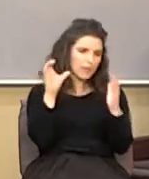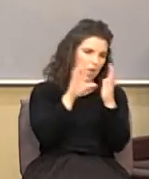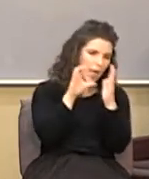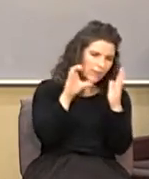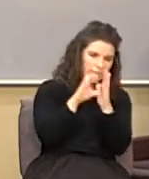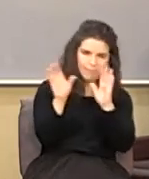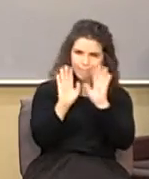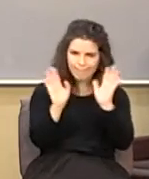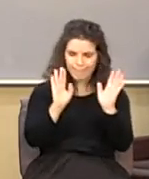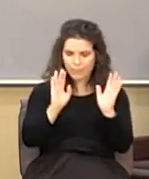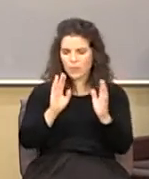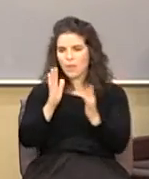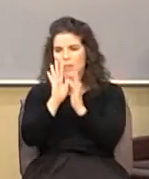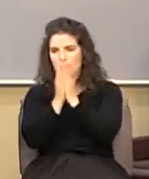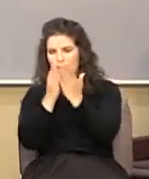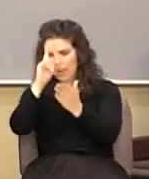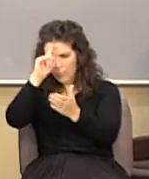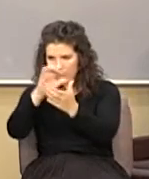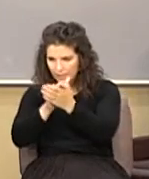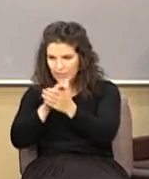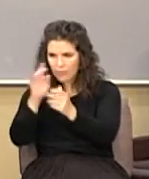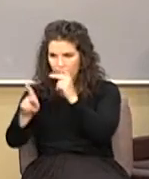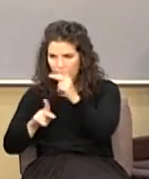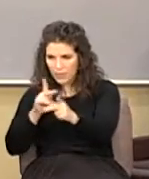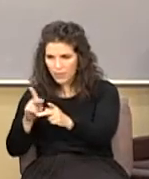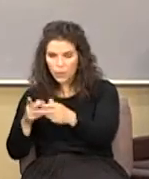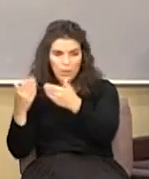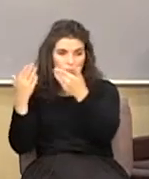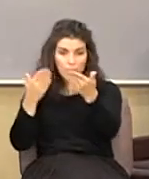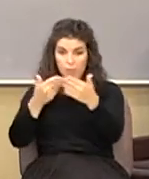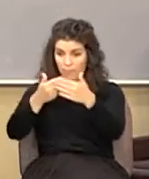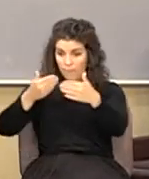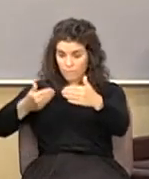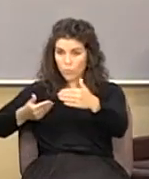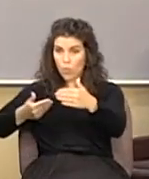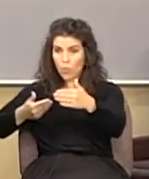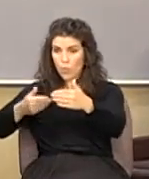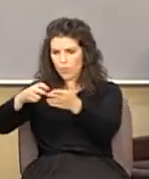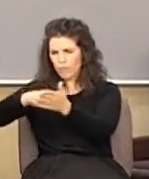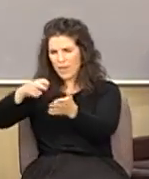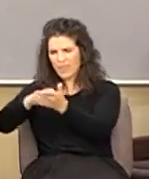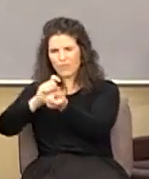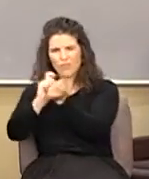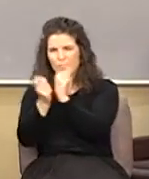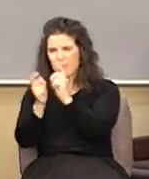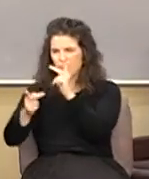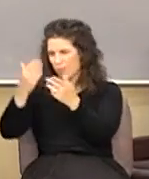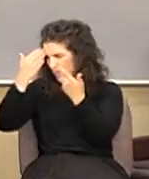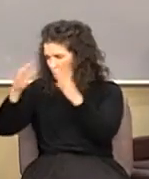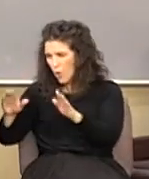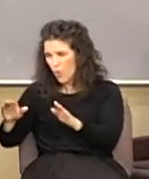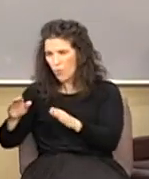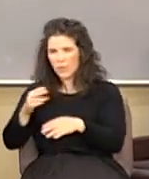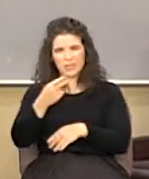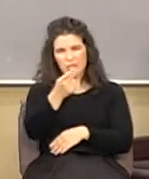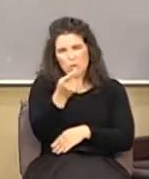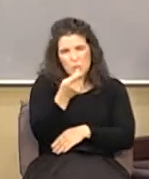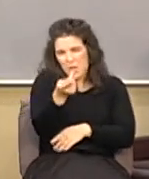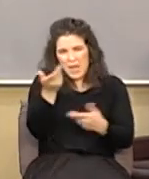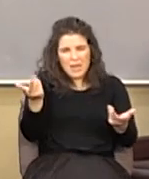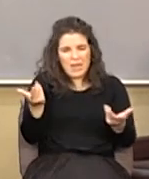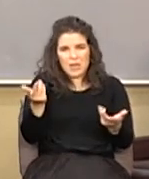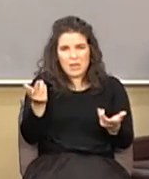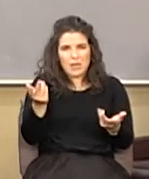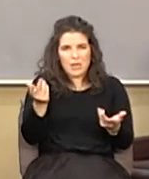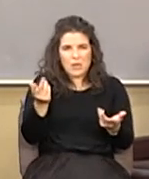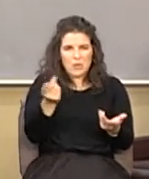stuff. I'm talking about the Bible-believing people. They were there before the Reformation, but nobody noticed them. They were just like you and I. Where do you